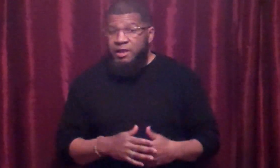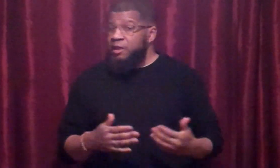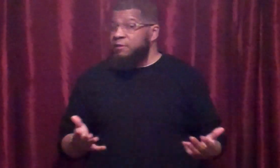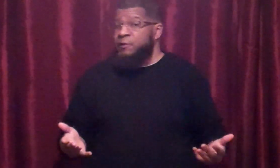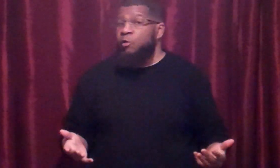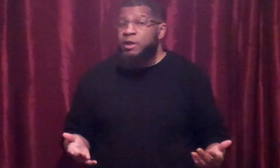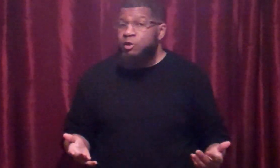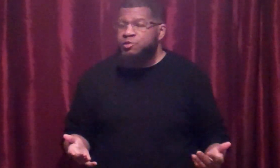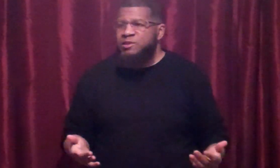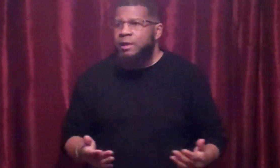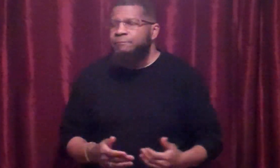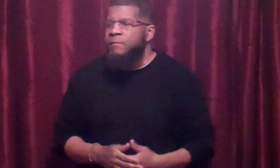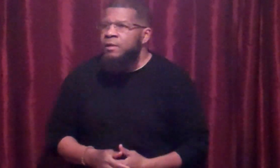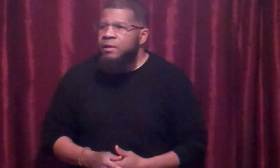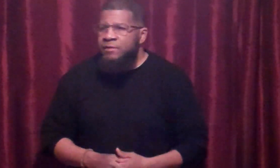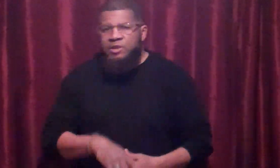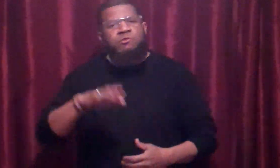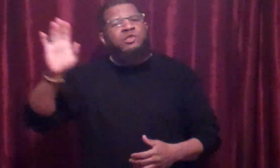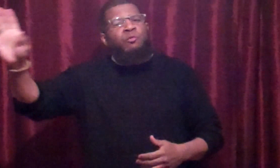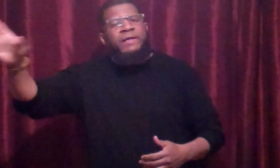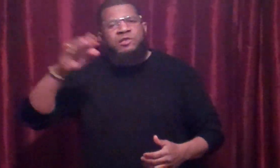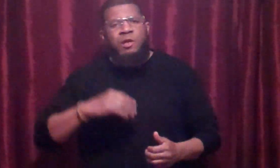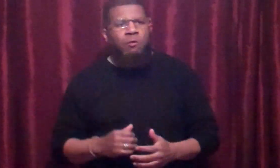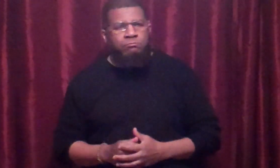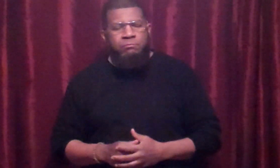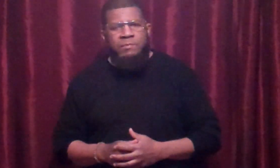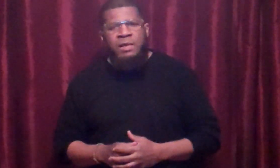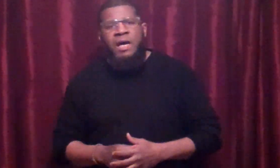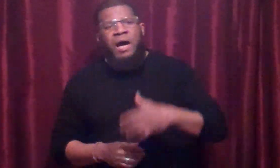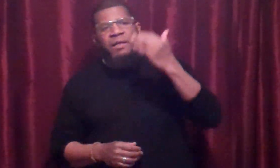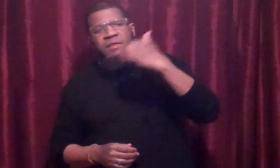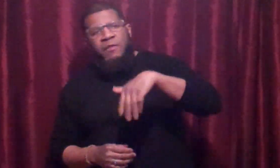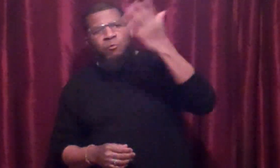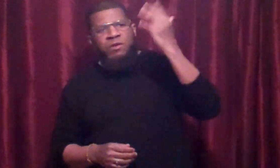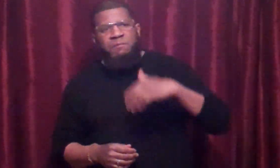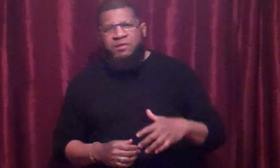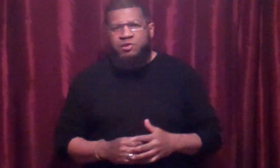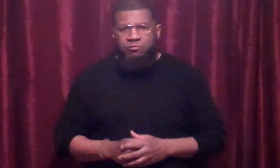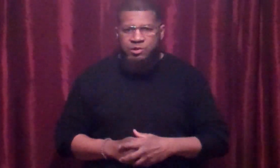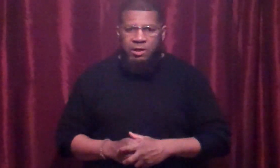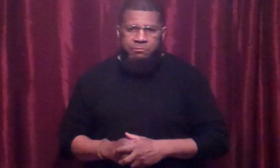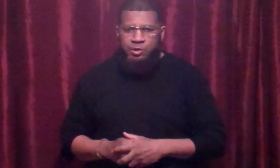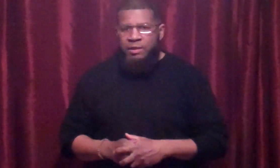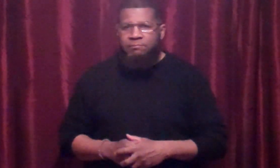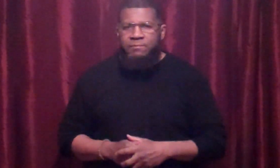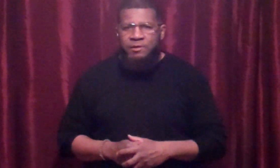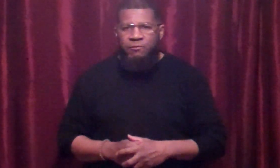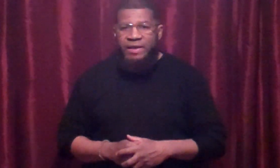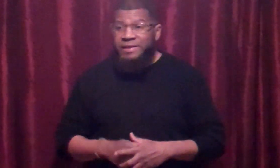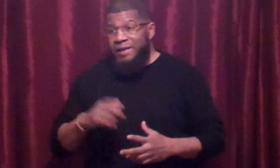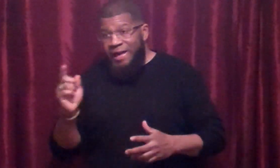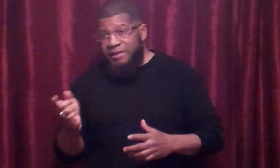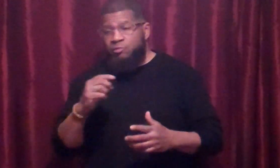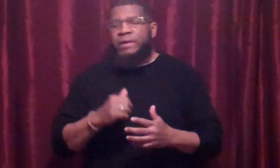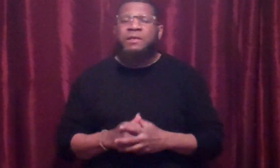He didn't even know he loosened it. This was two weeks ago. Another one of my students comes in, right, last week,